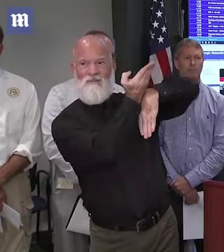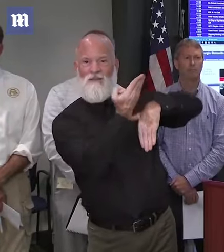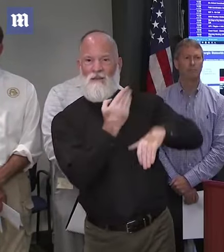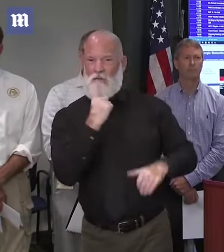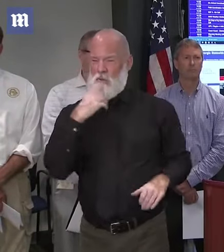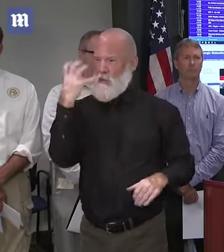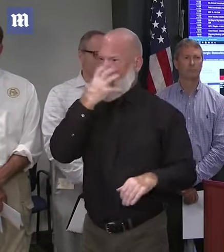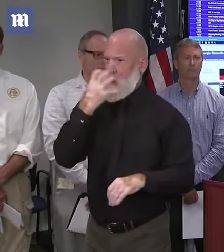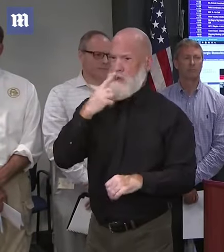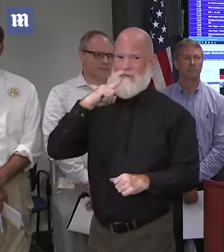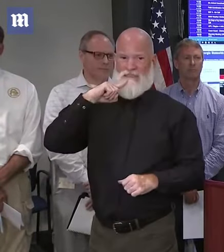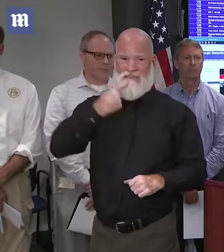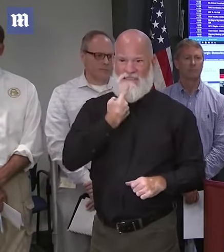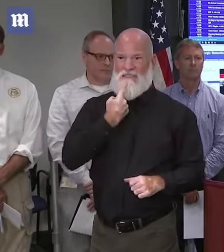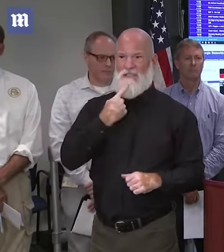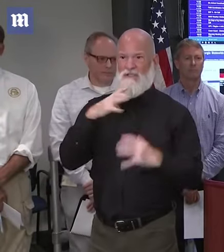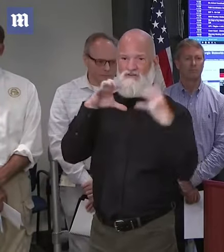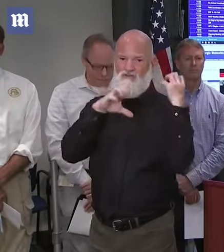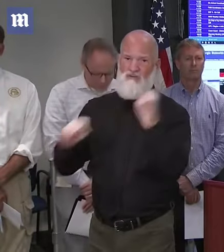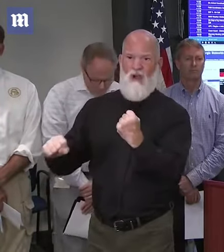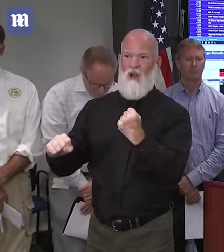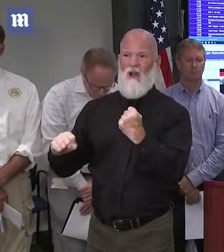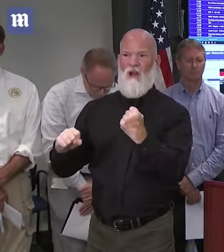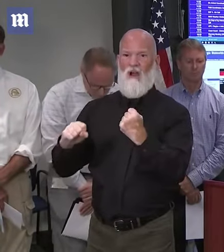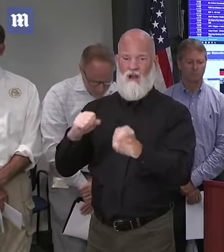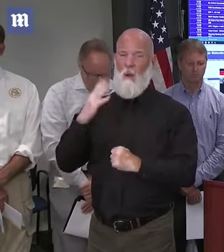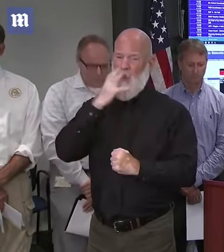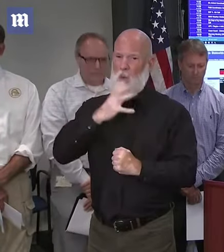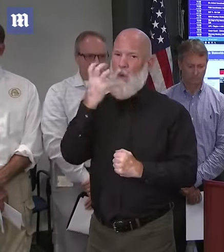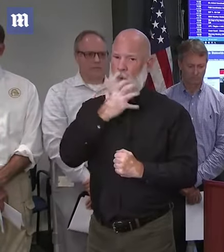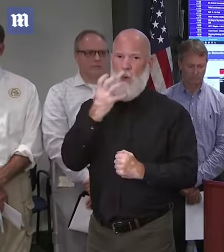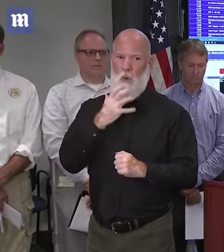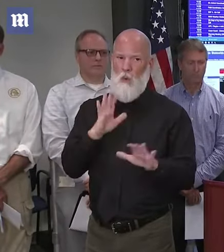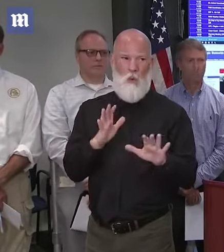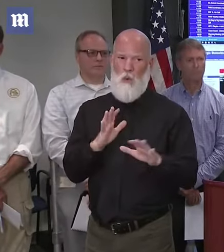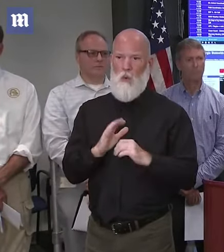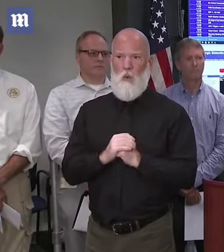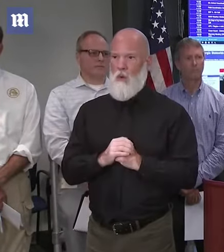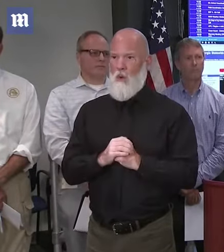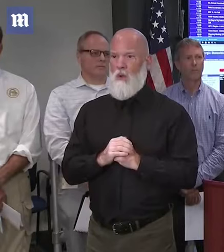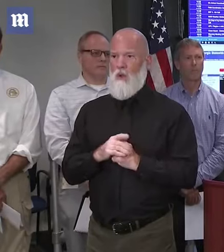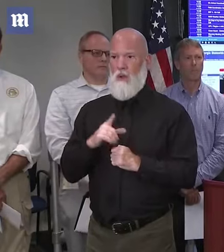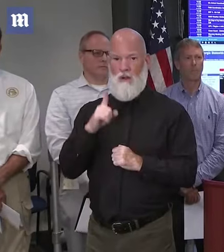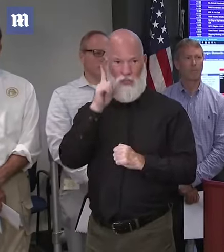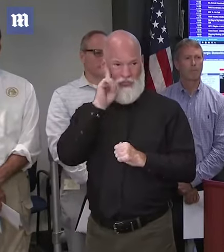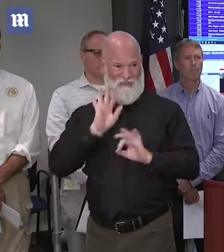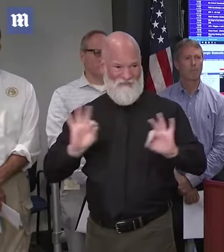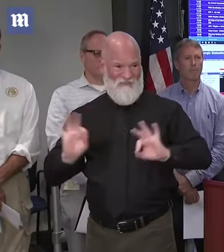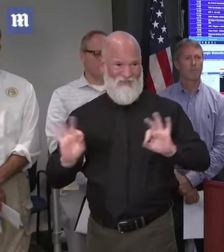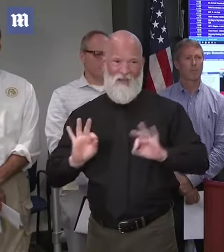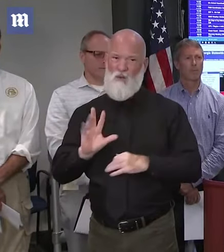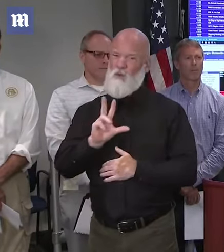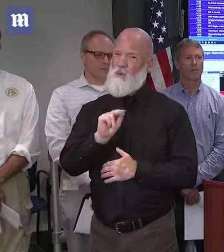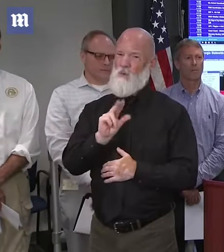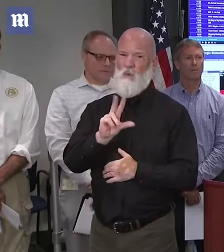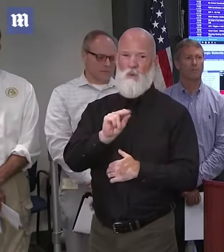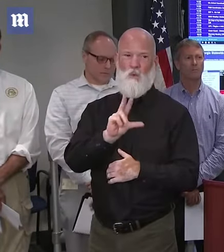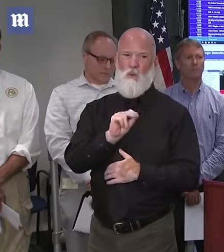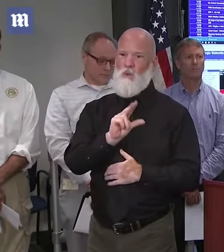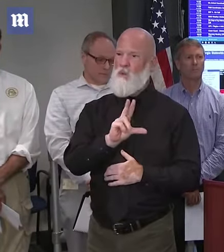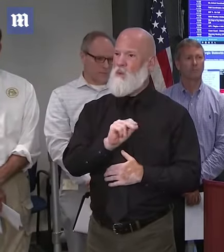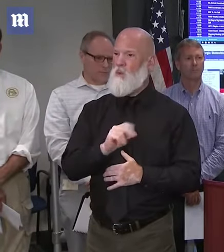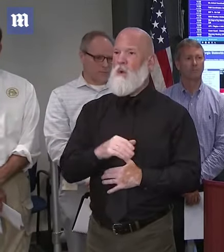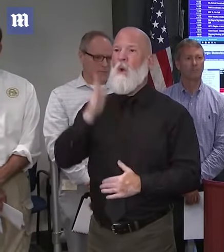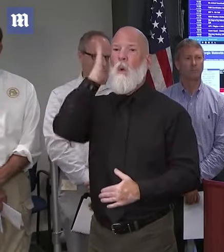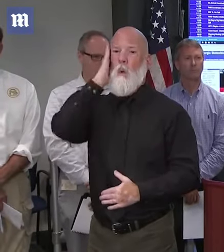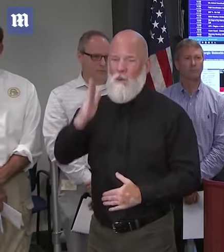which it will hit our state. So it's not going to be a simple walk away from it with no damage. It's going to be one of serious